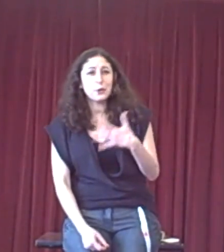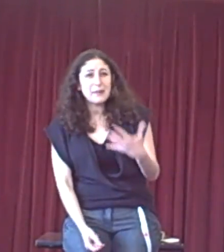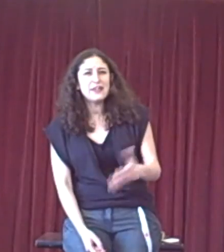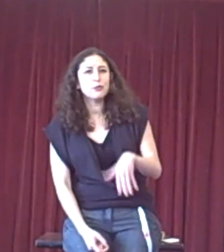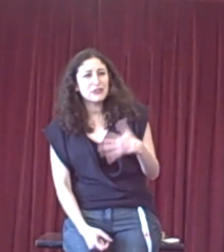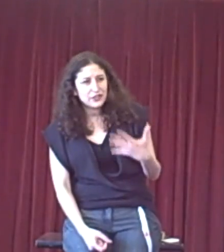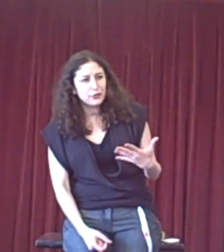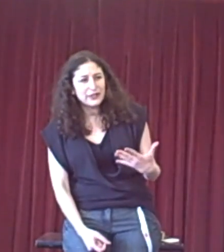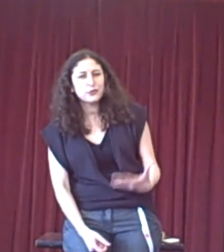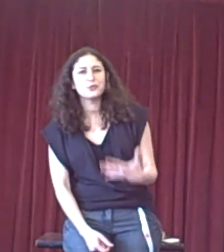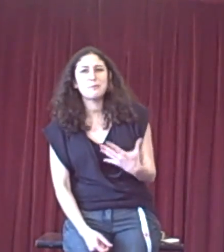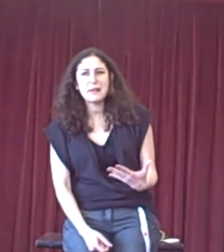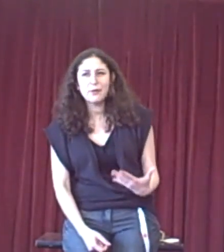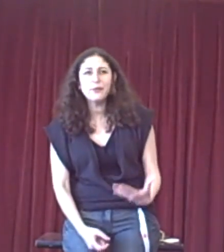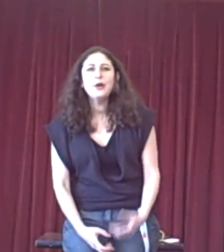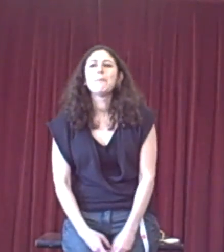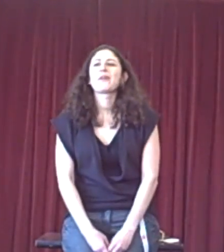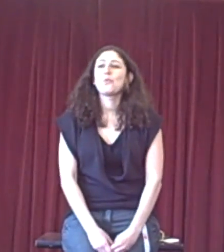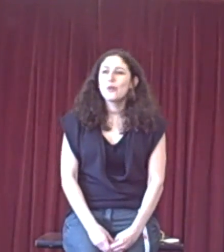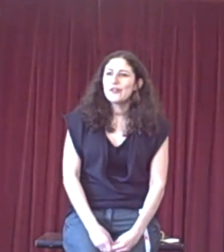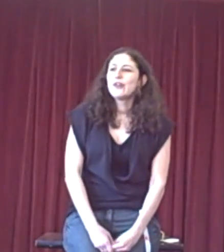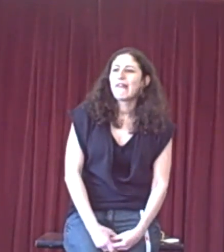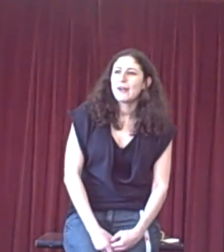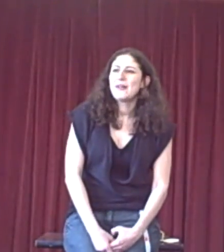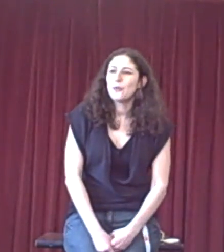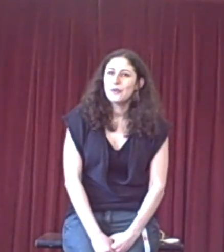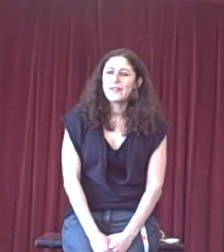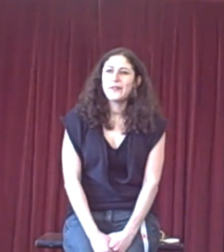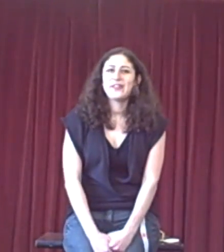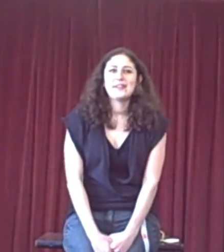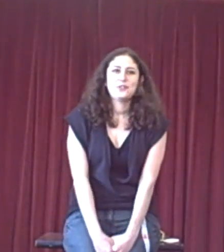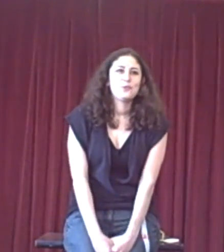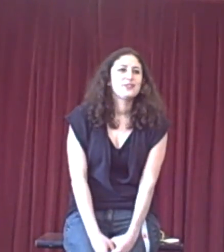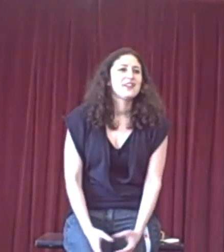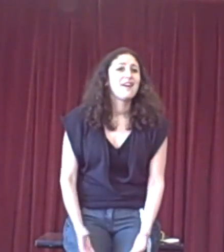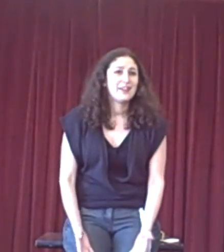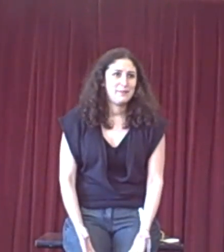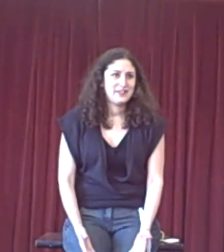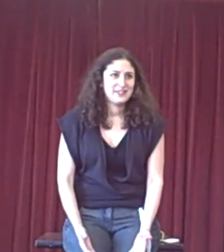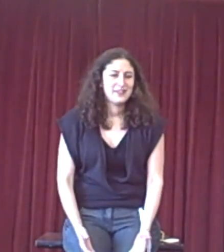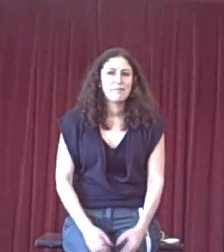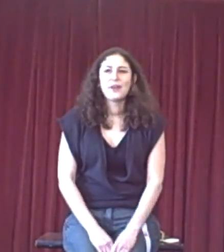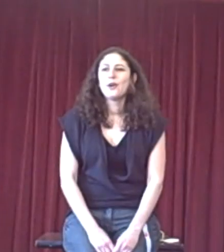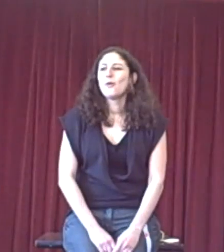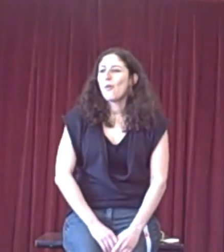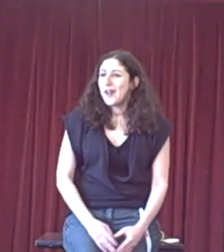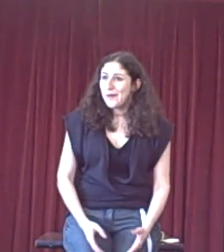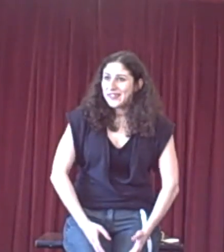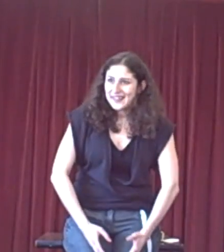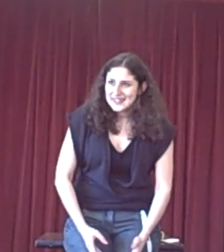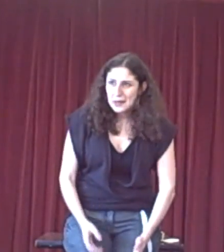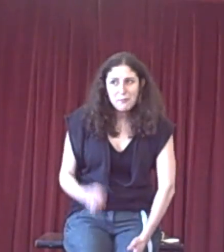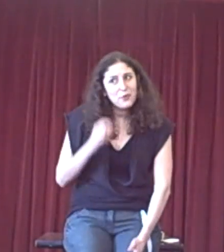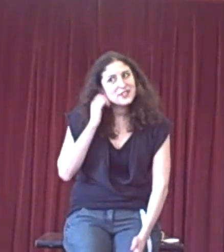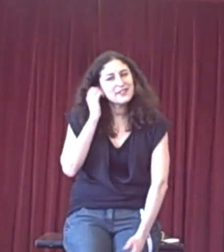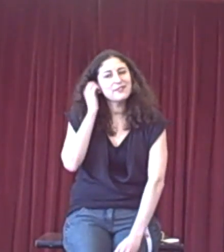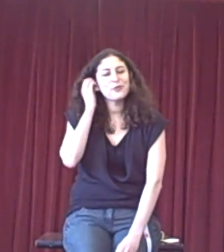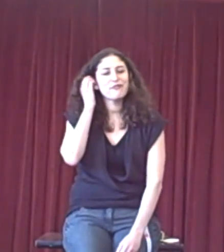or mean or ridiculing towards people, but I would recommend all of those things towards arguments. Why do I think it's so important with